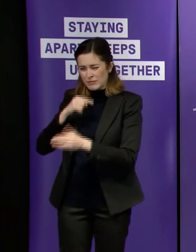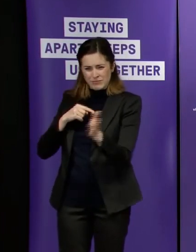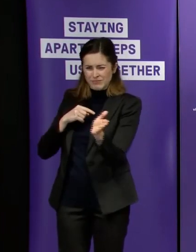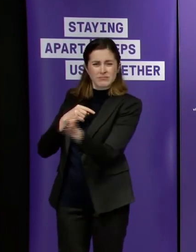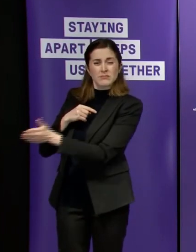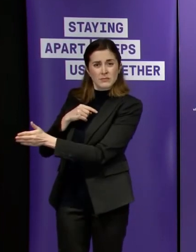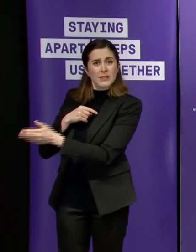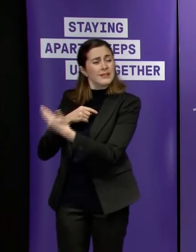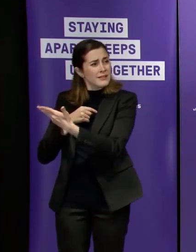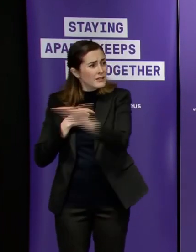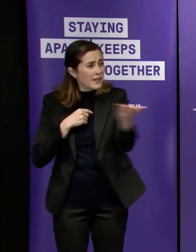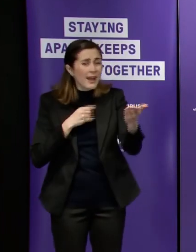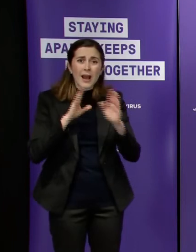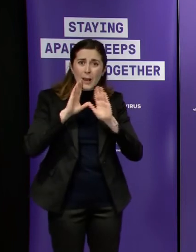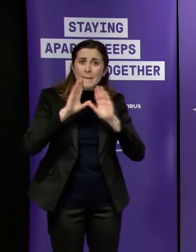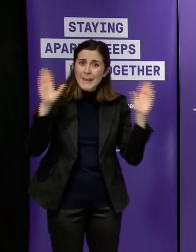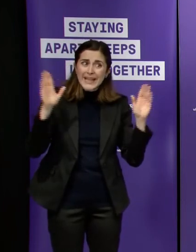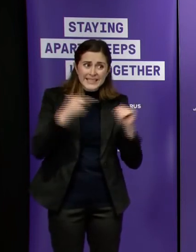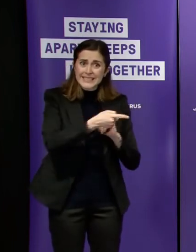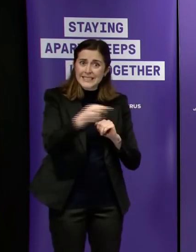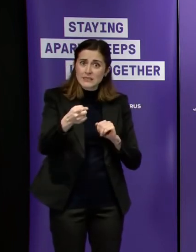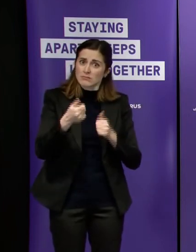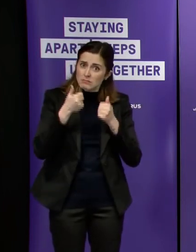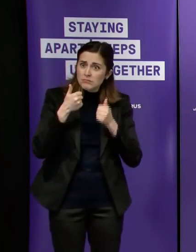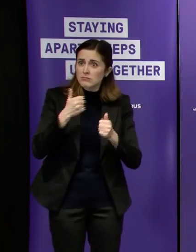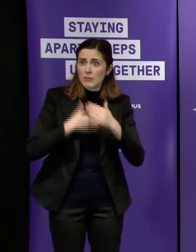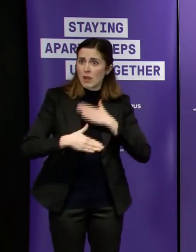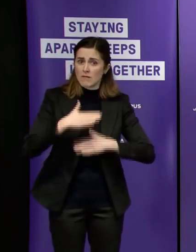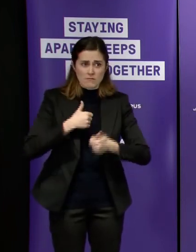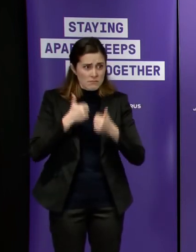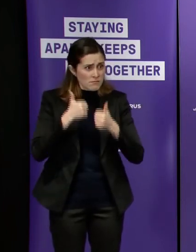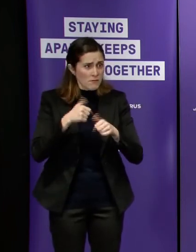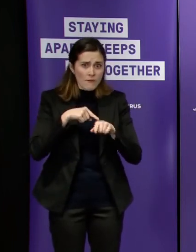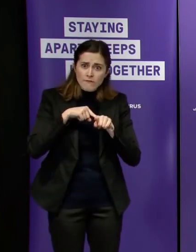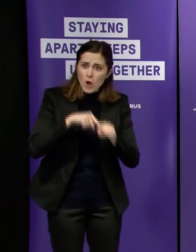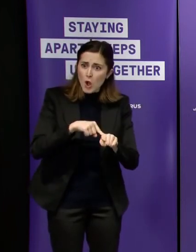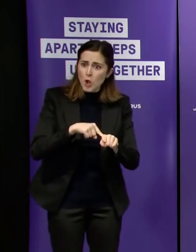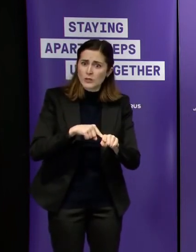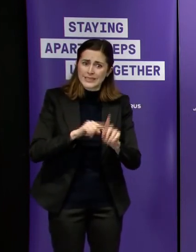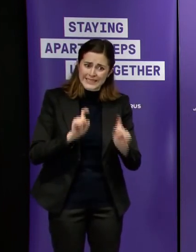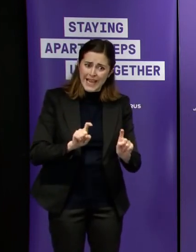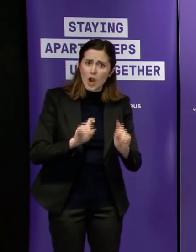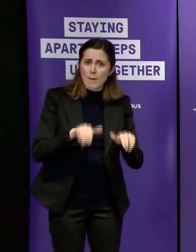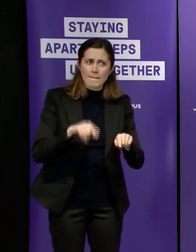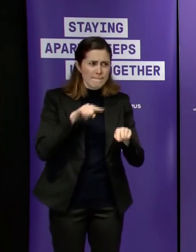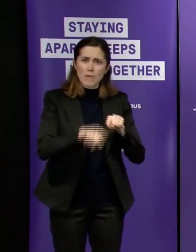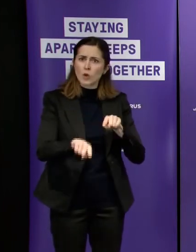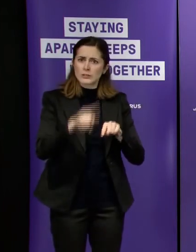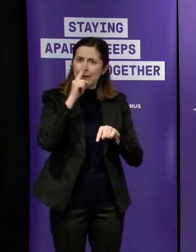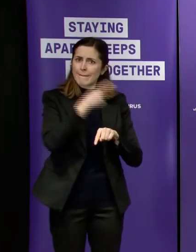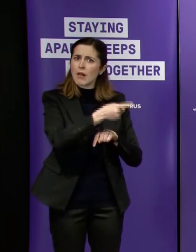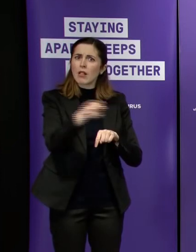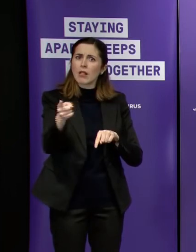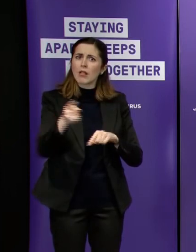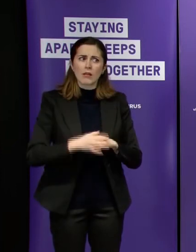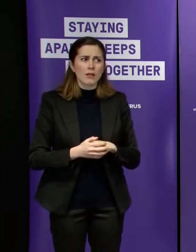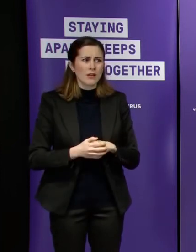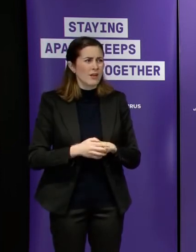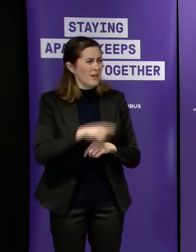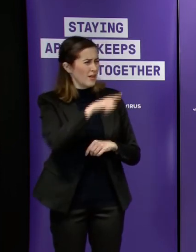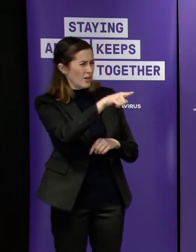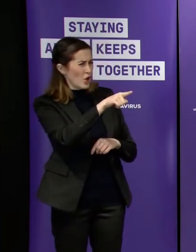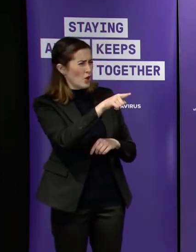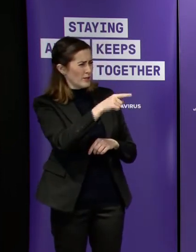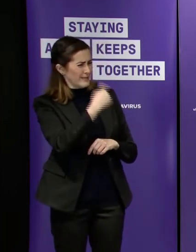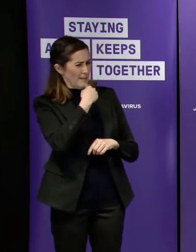i think a growing number of victorians are doing uh i i i don't accept the conclusion that you're drawing about blame